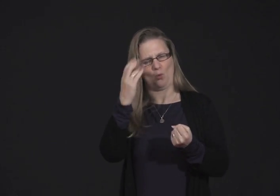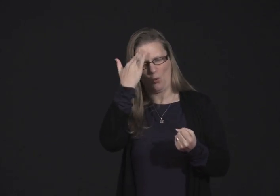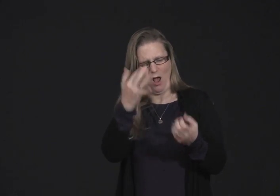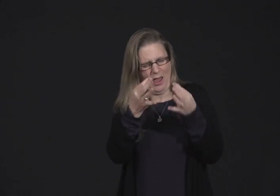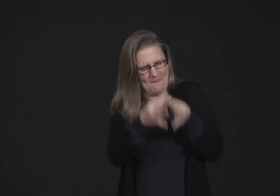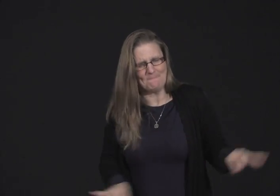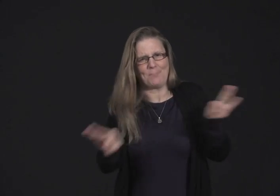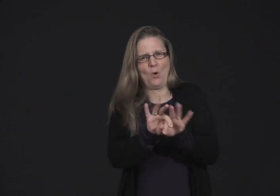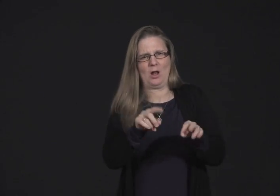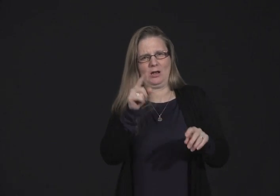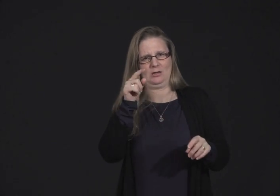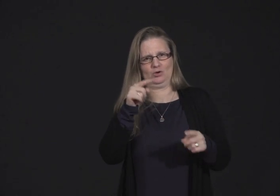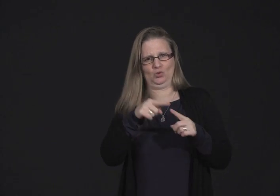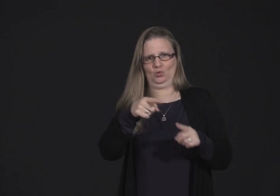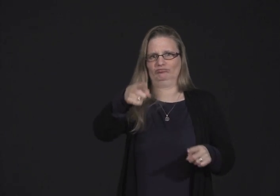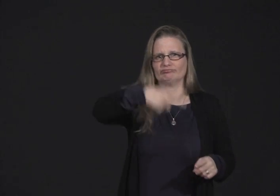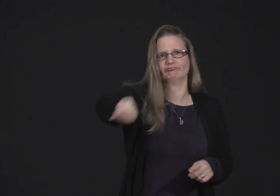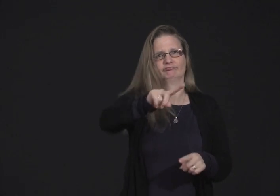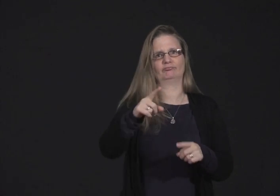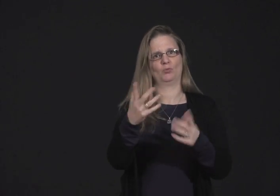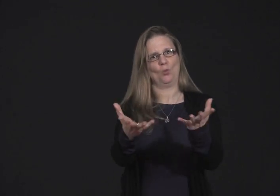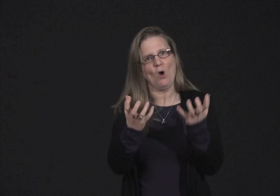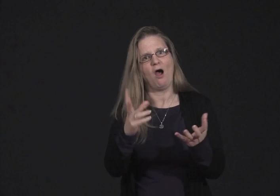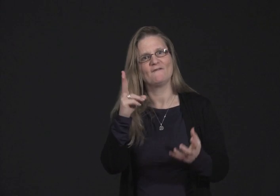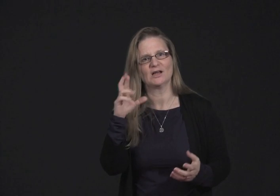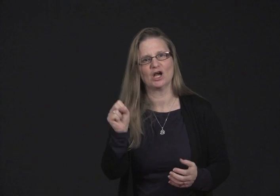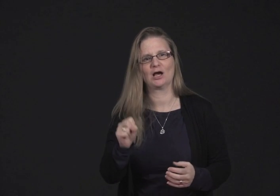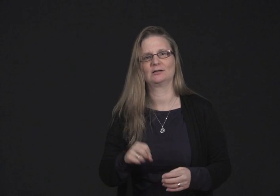why you support VRS, and why is it critically important to you.